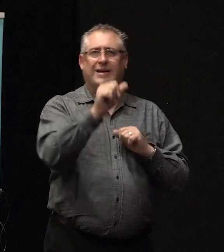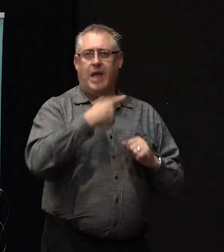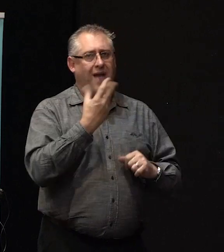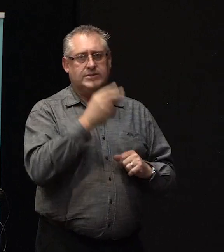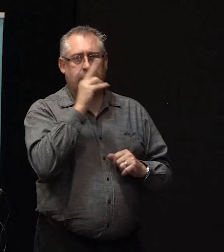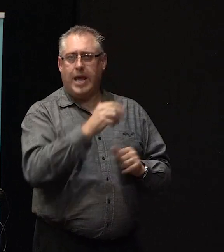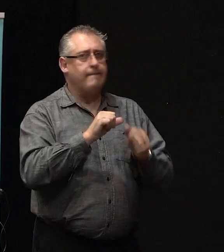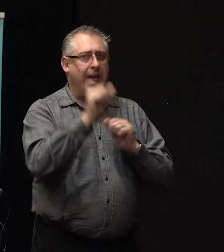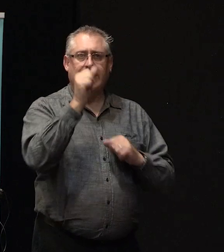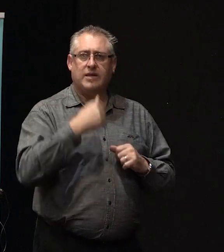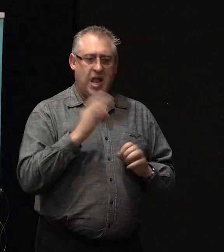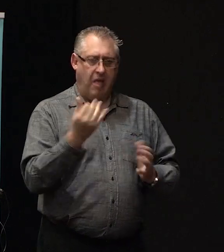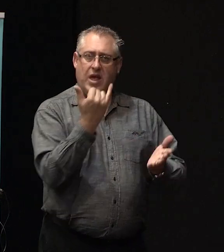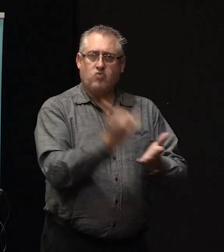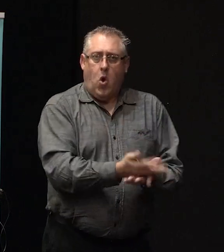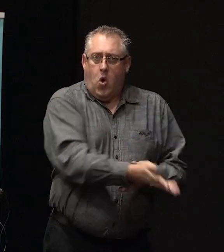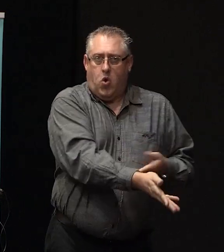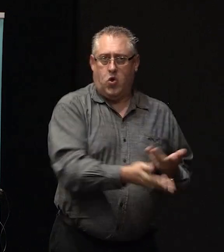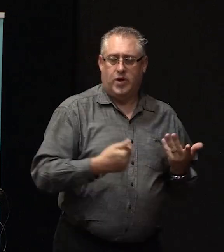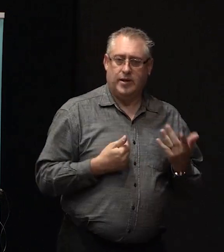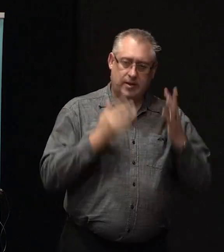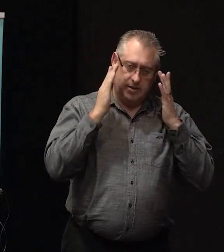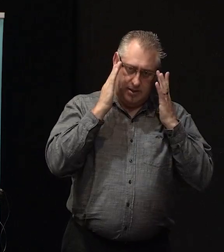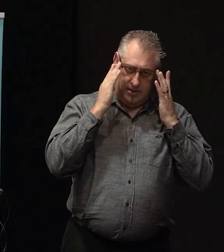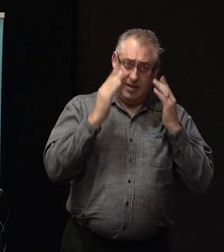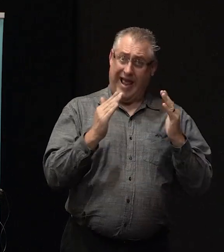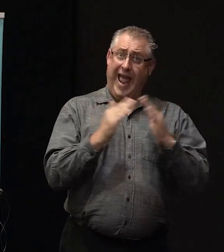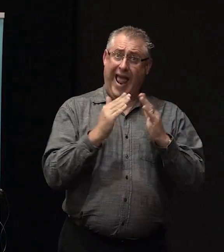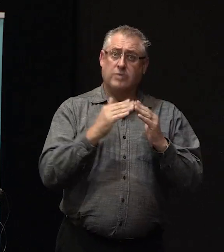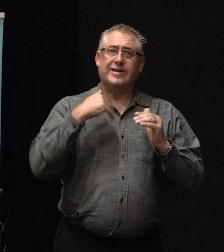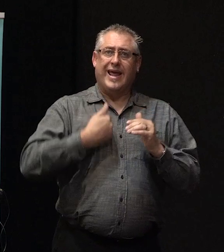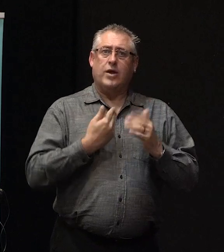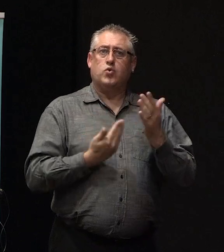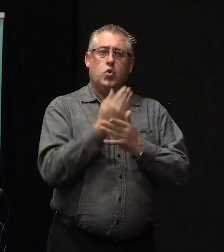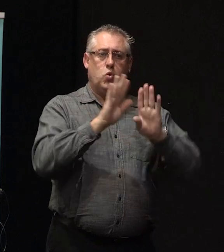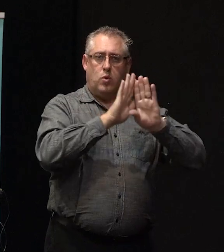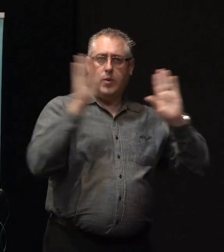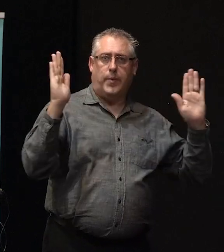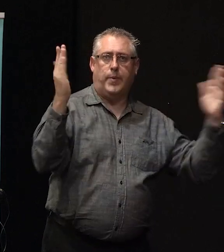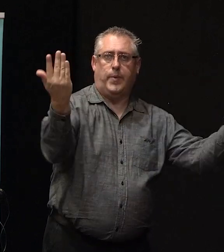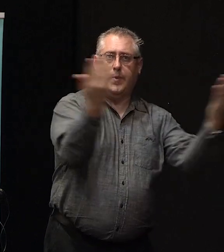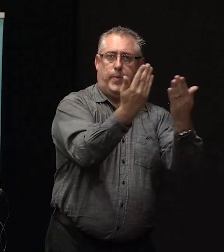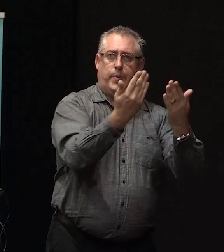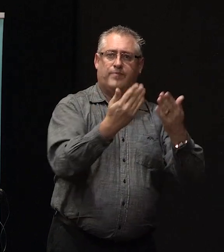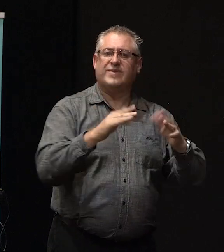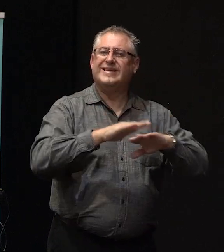seen. There was absolutely nothing wrong with them at all. Now the house needs to be reclad. The section's pretty badly damaged, but the house needs to be